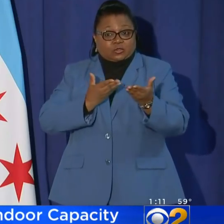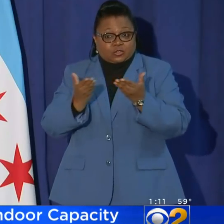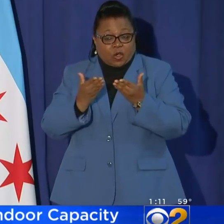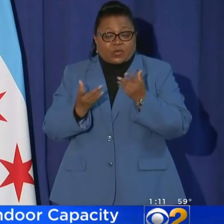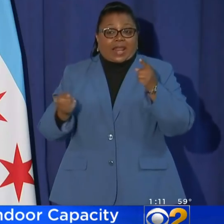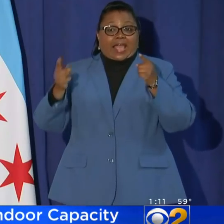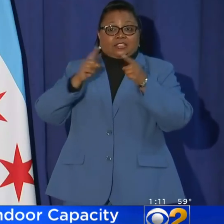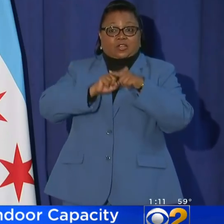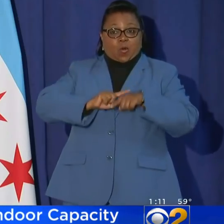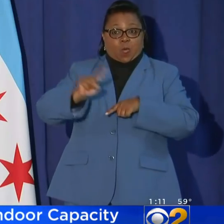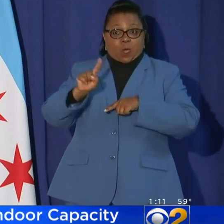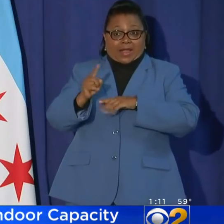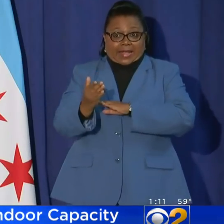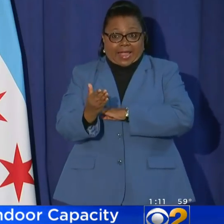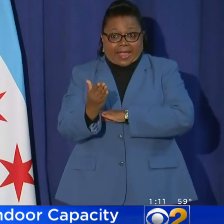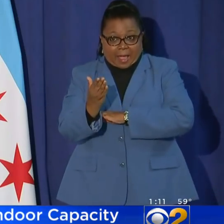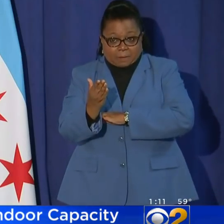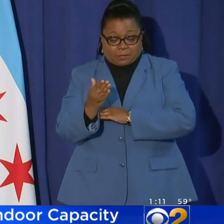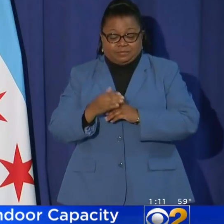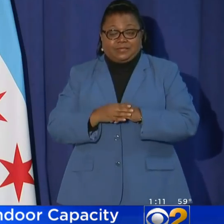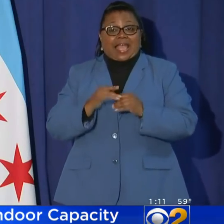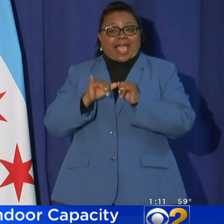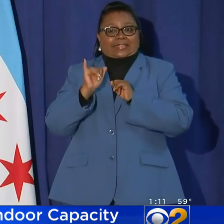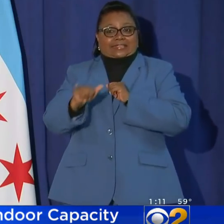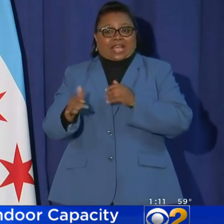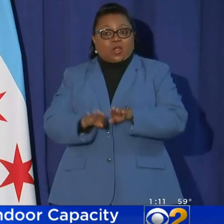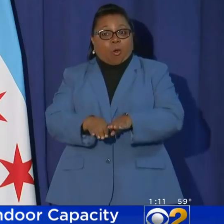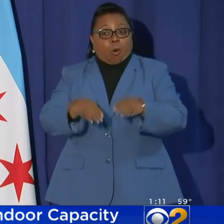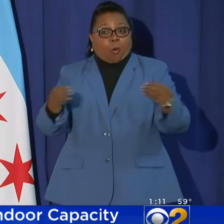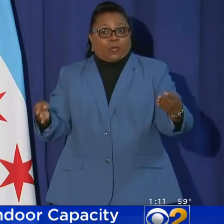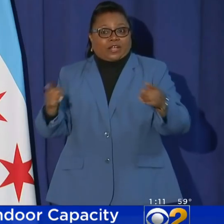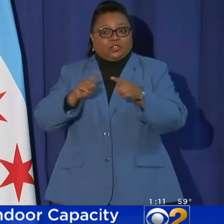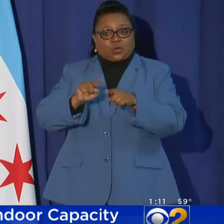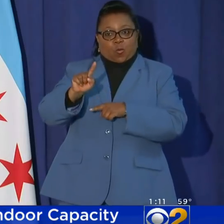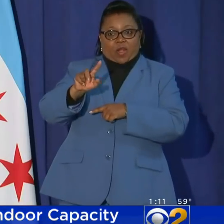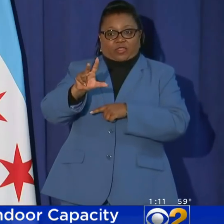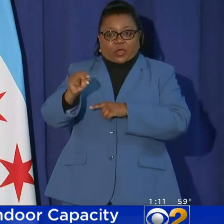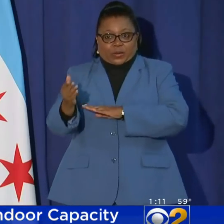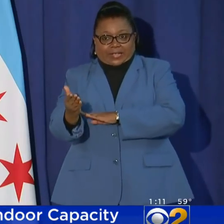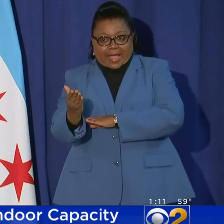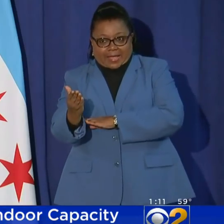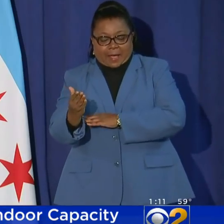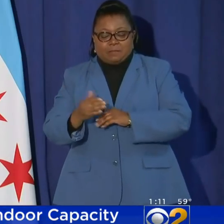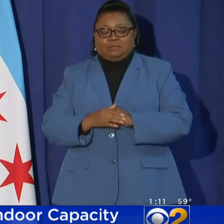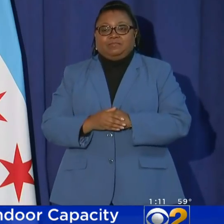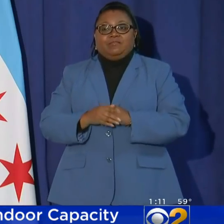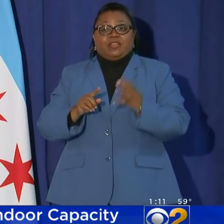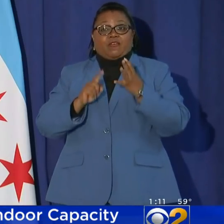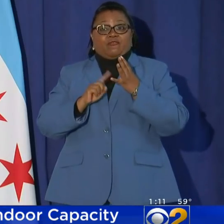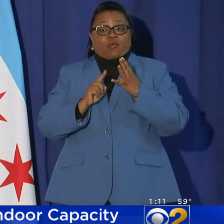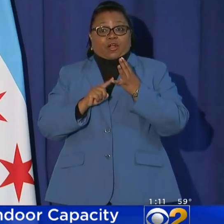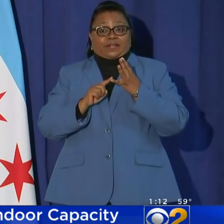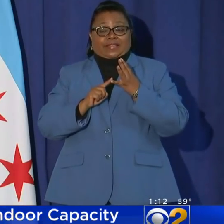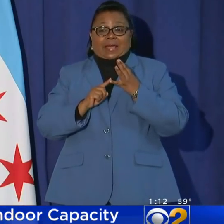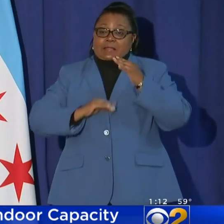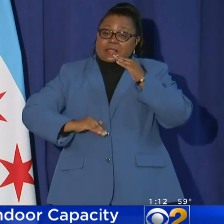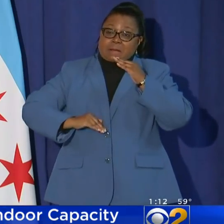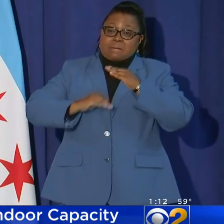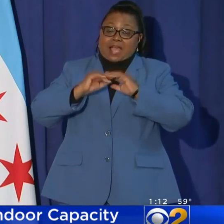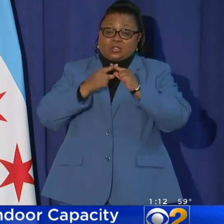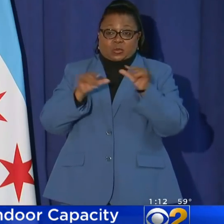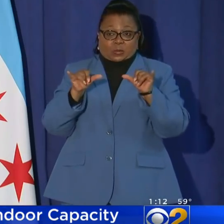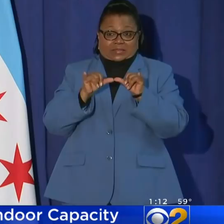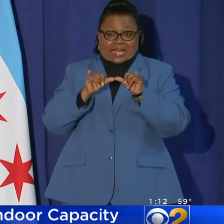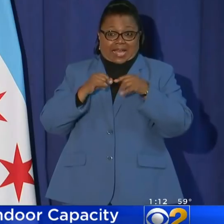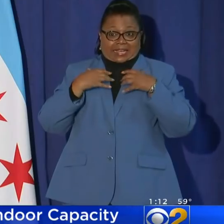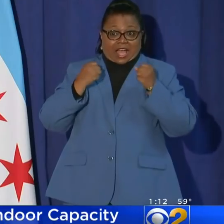until 1 a.m. and remain open until 1 30 a.m. Fourth, the maximum group size